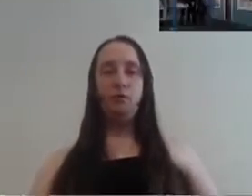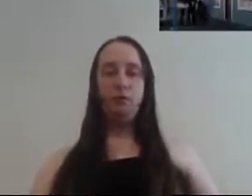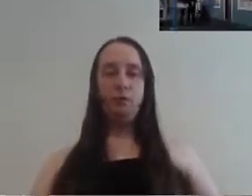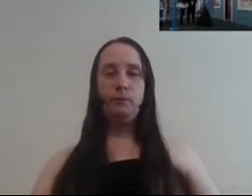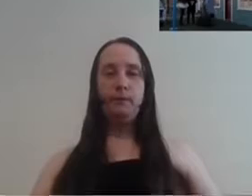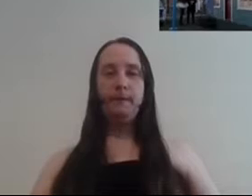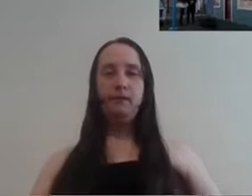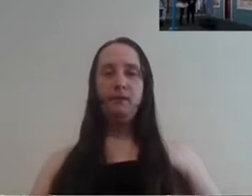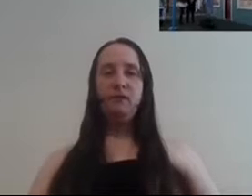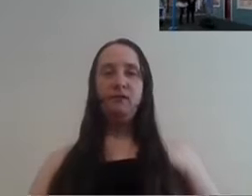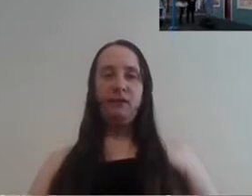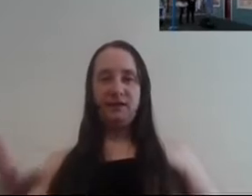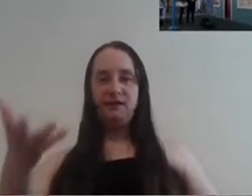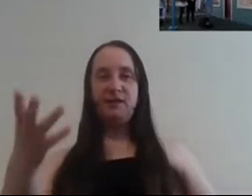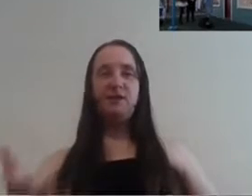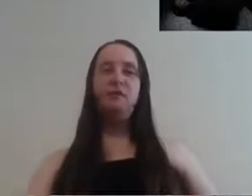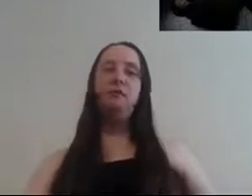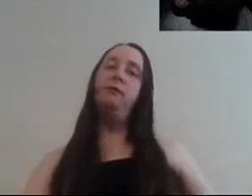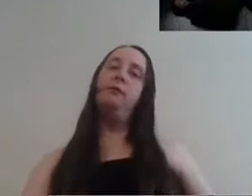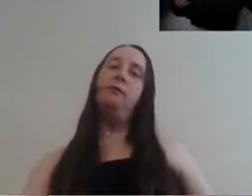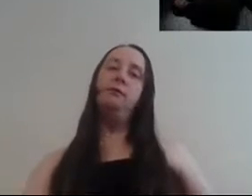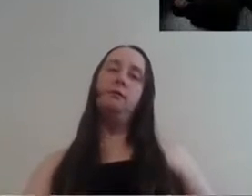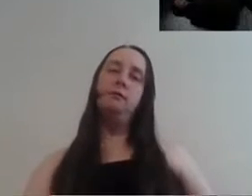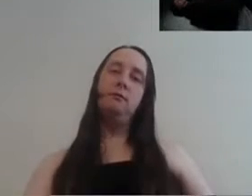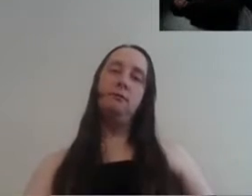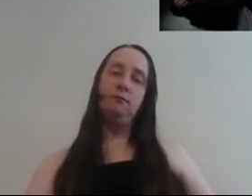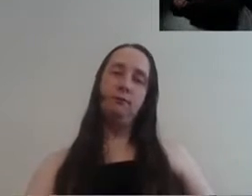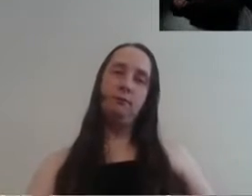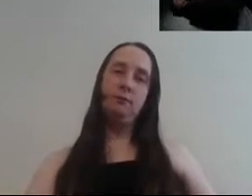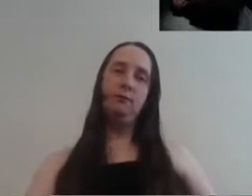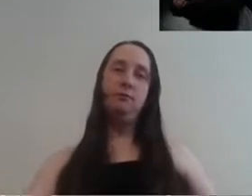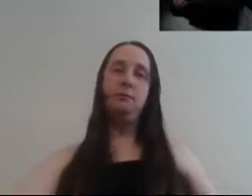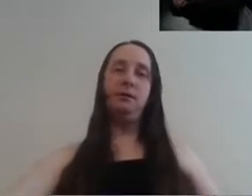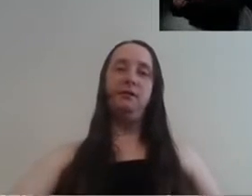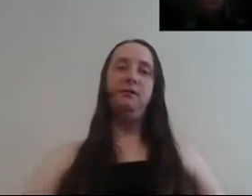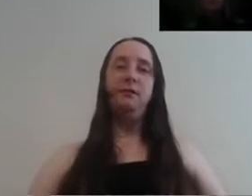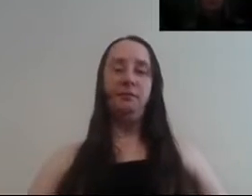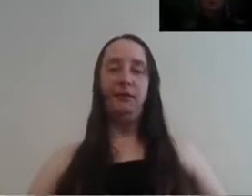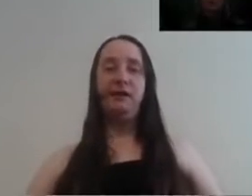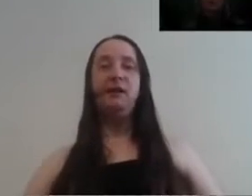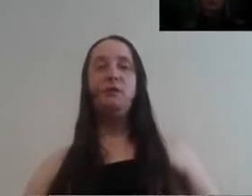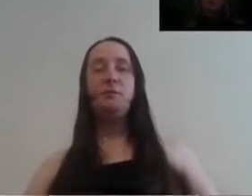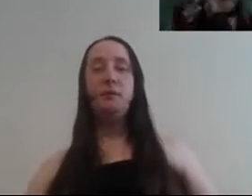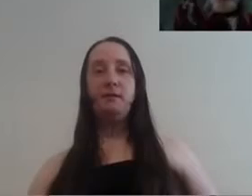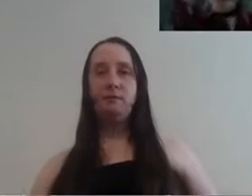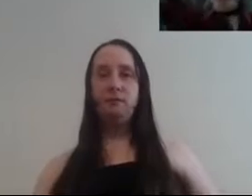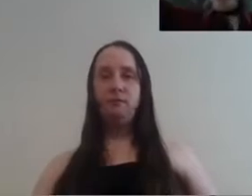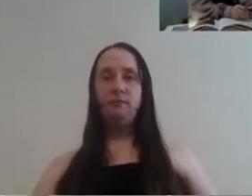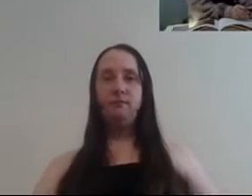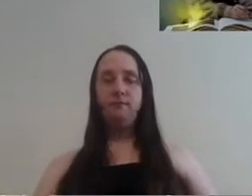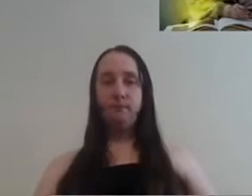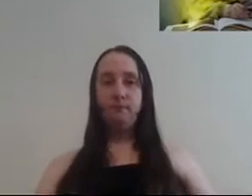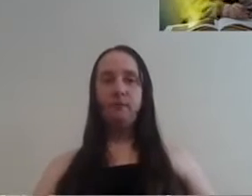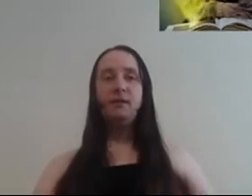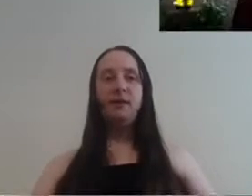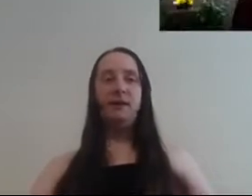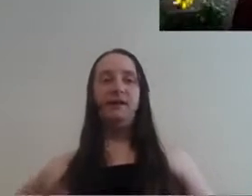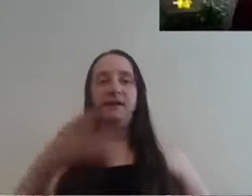previously on once upon a time I have something that will make Regina do my bidding forever you have forsaken your holy beauty